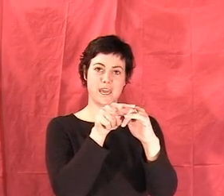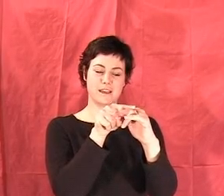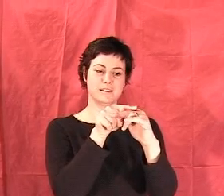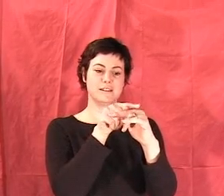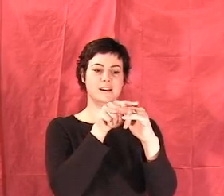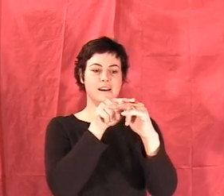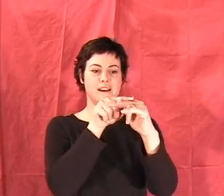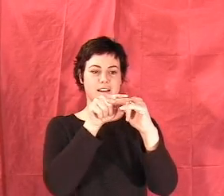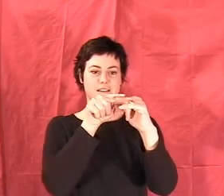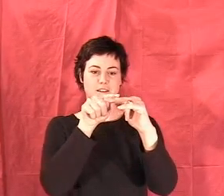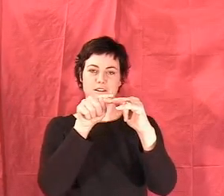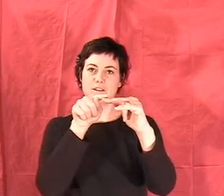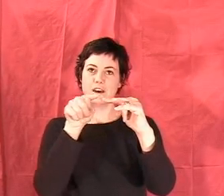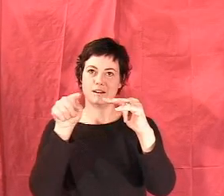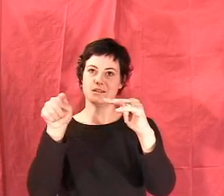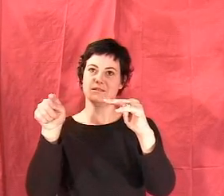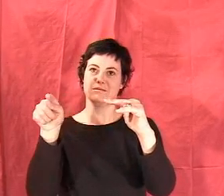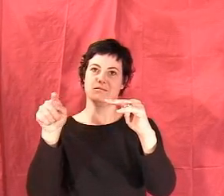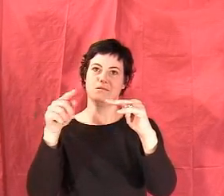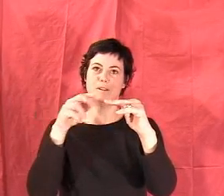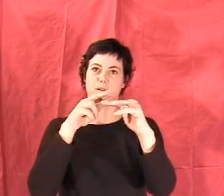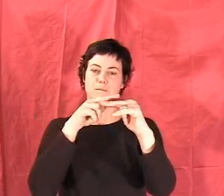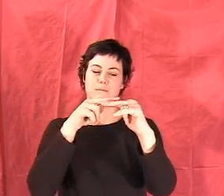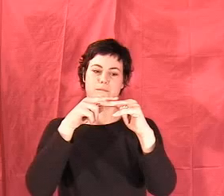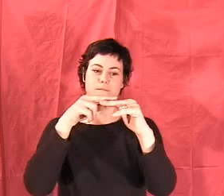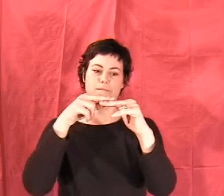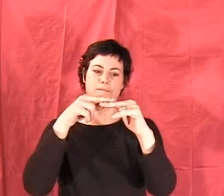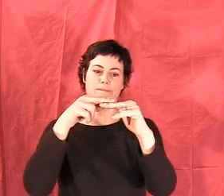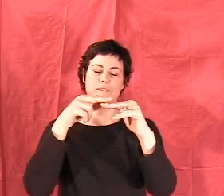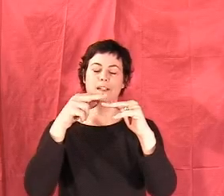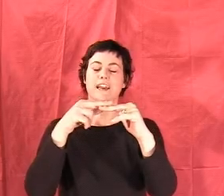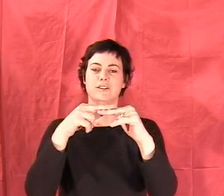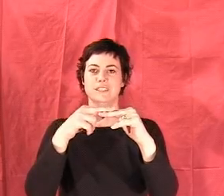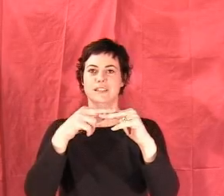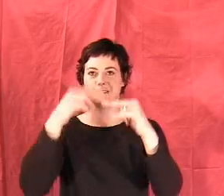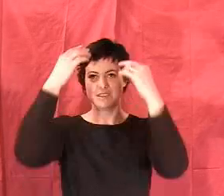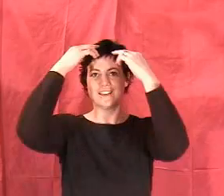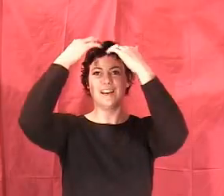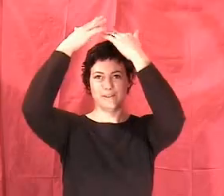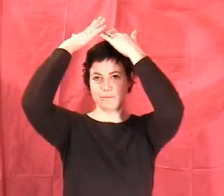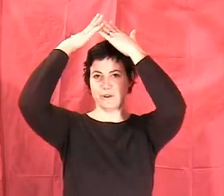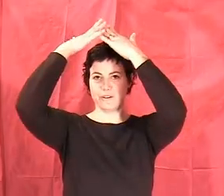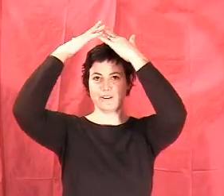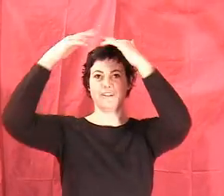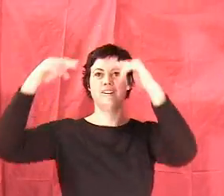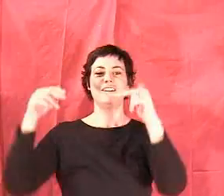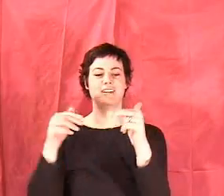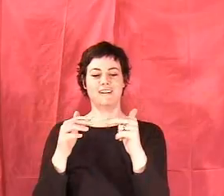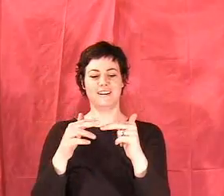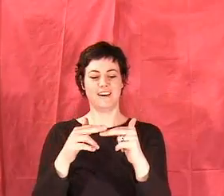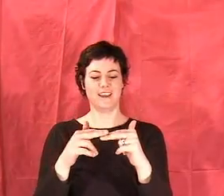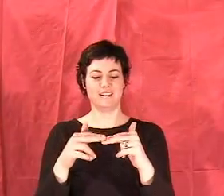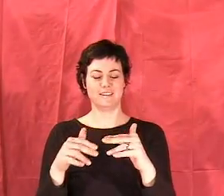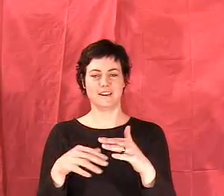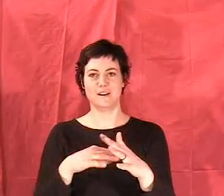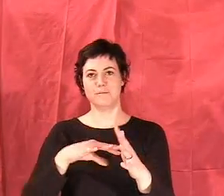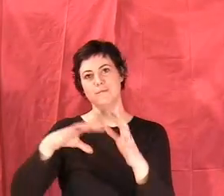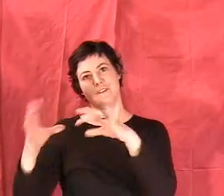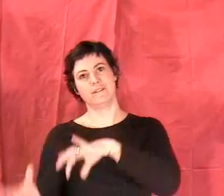bangs to cut the layers in, just cut out the bulk. And then